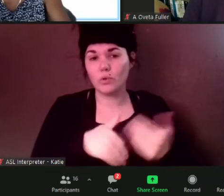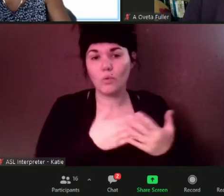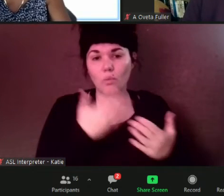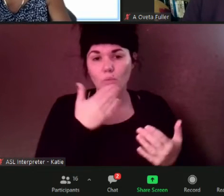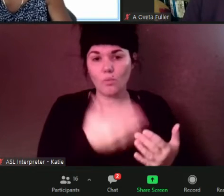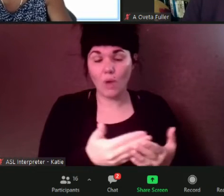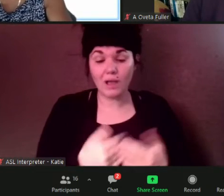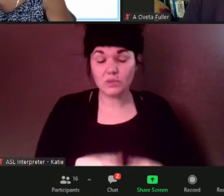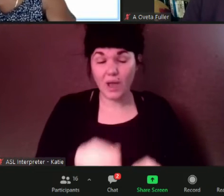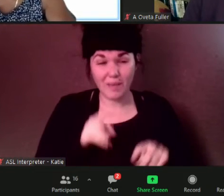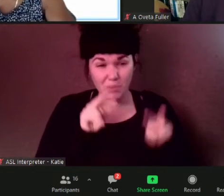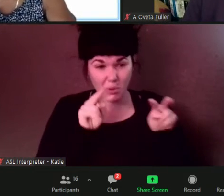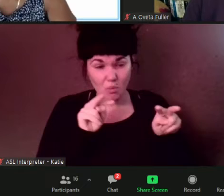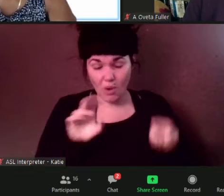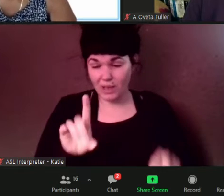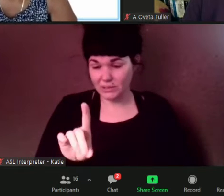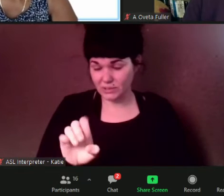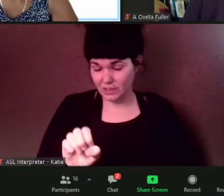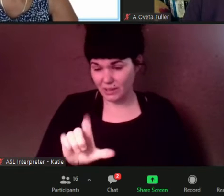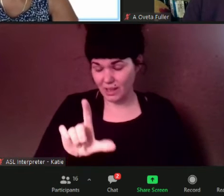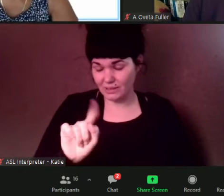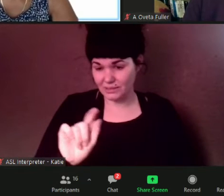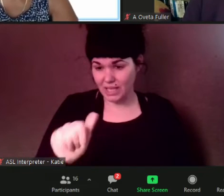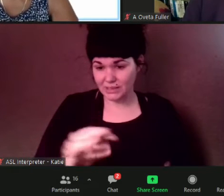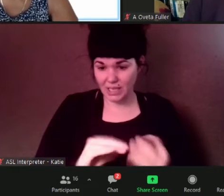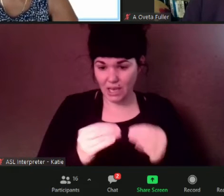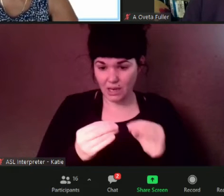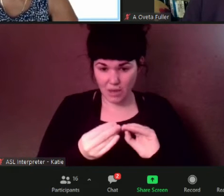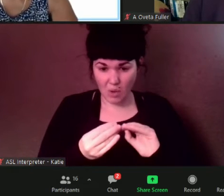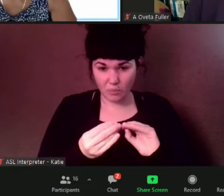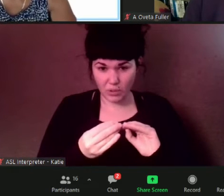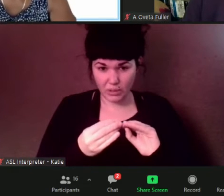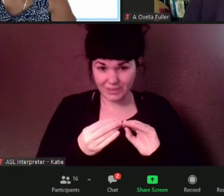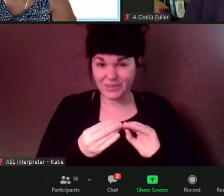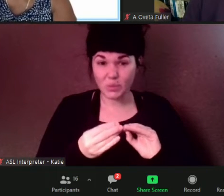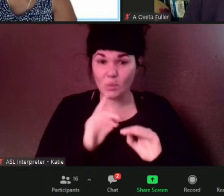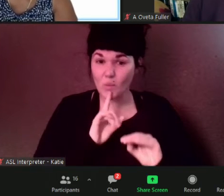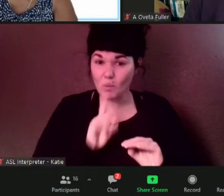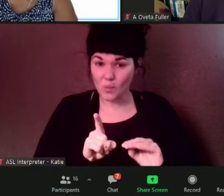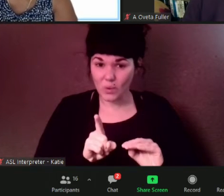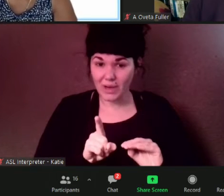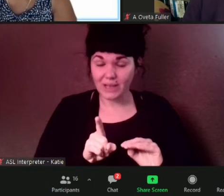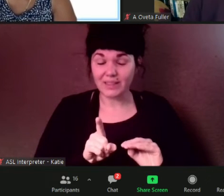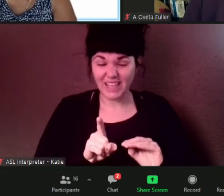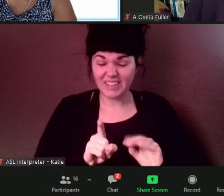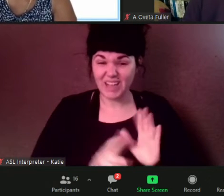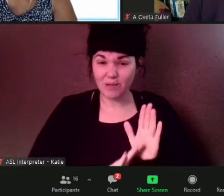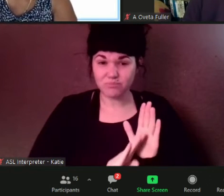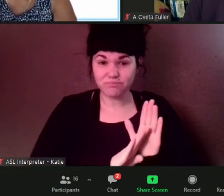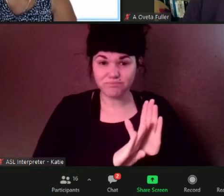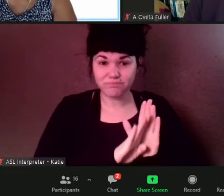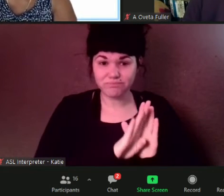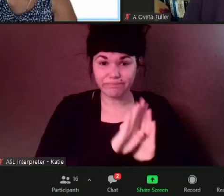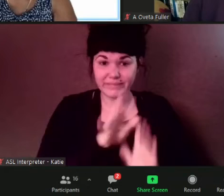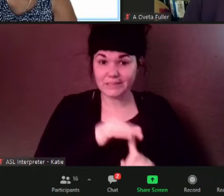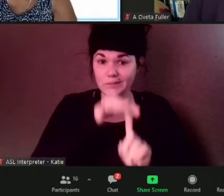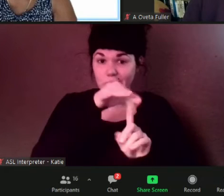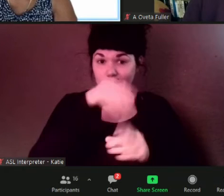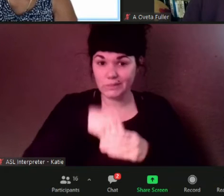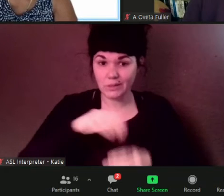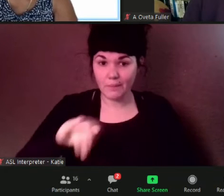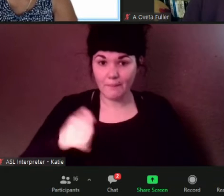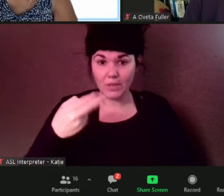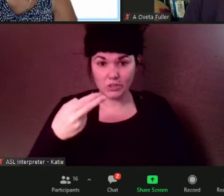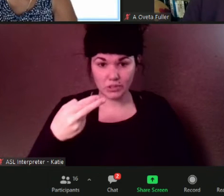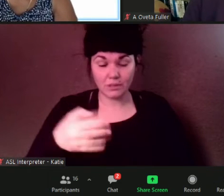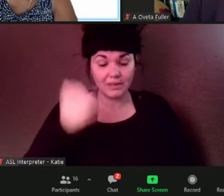of cases is creeping up throughout michigan especially western michigan any area with low vaccination rates we're going to see more of the delta